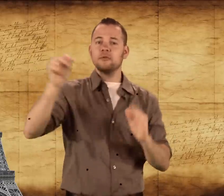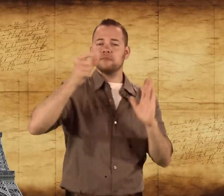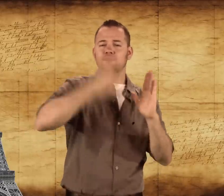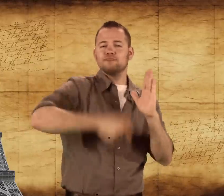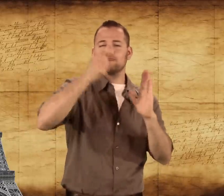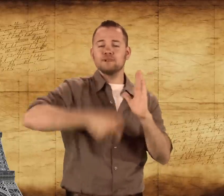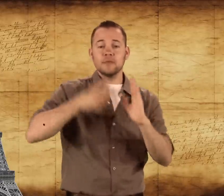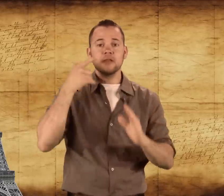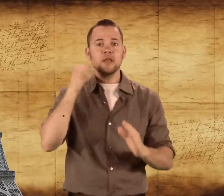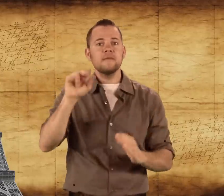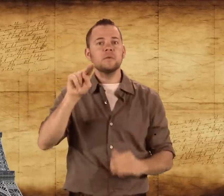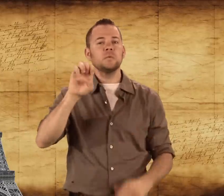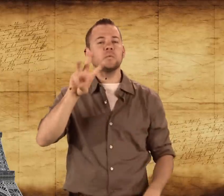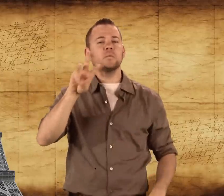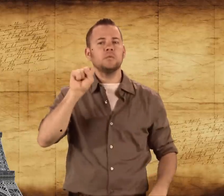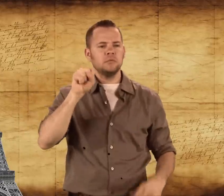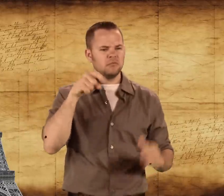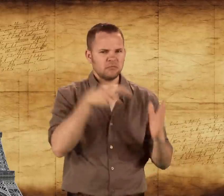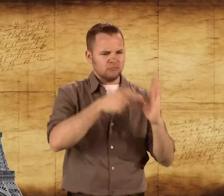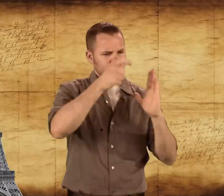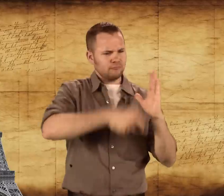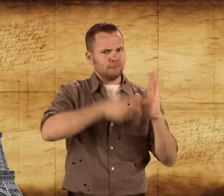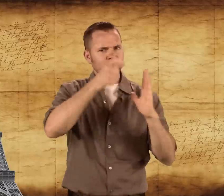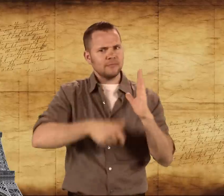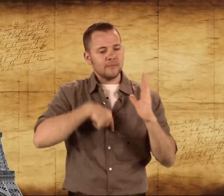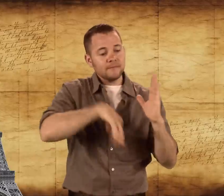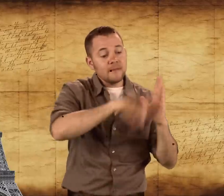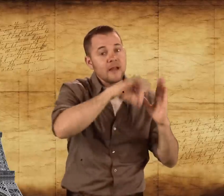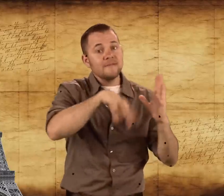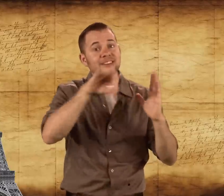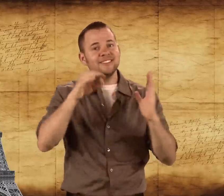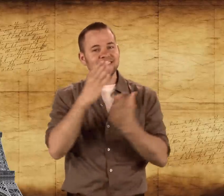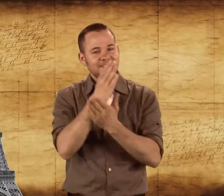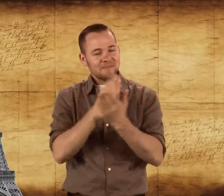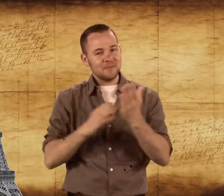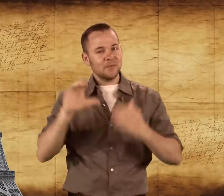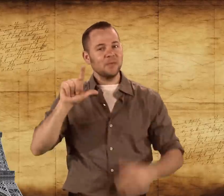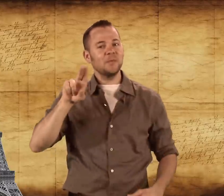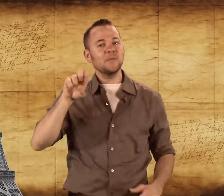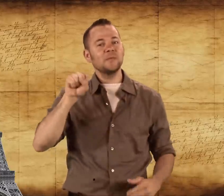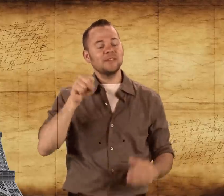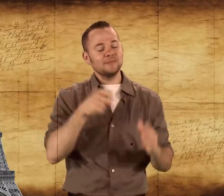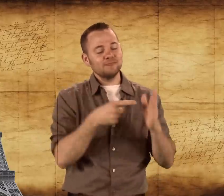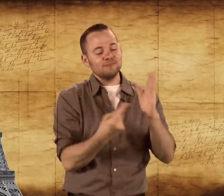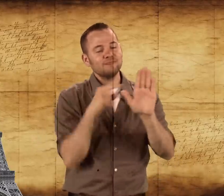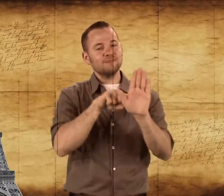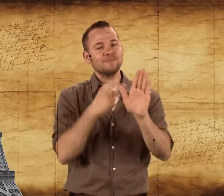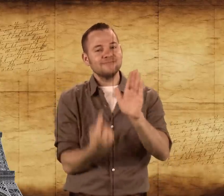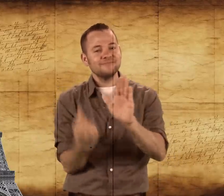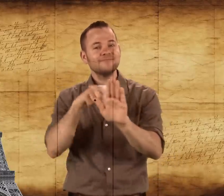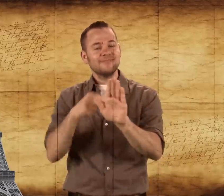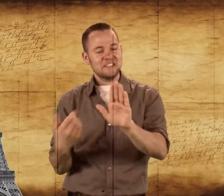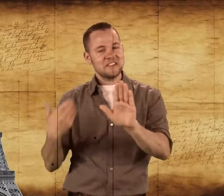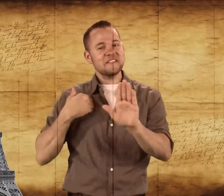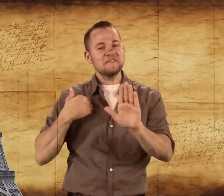And he published 30 articles in the California News. And there were some clues that resembled his